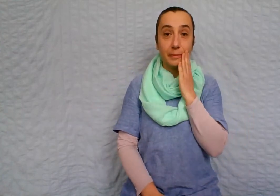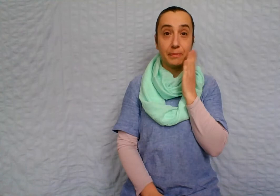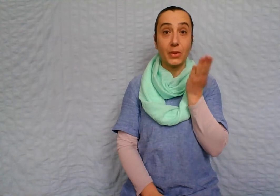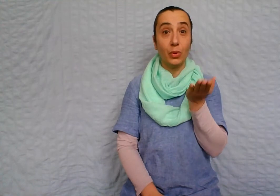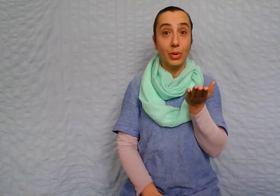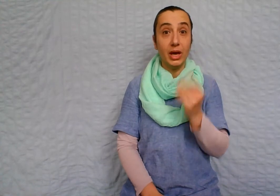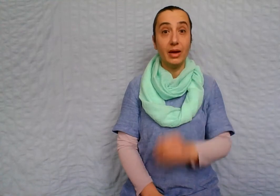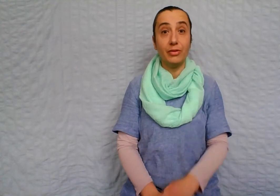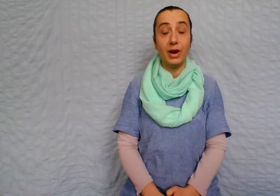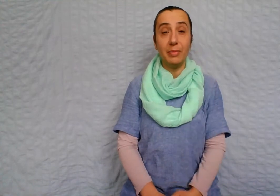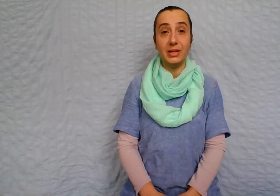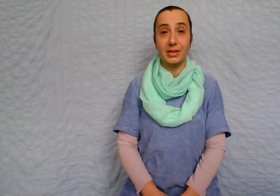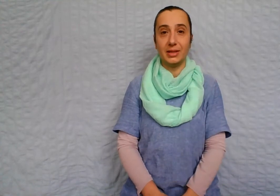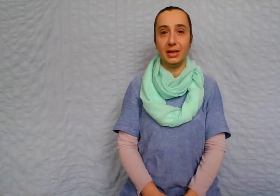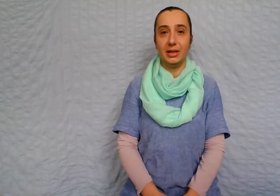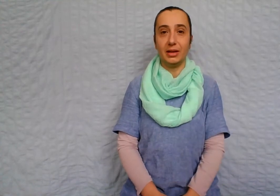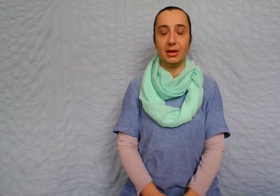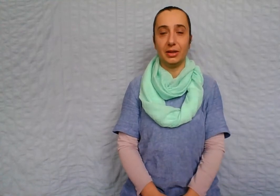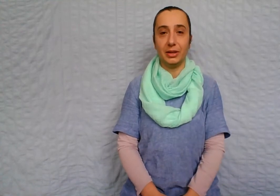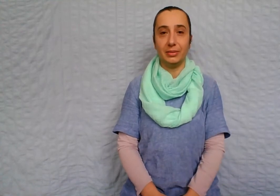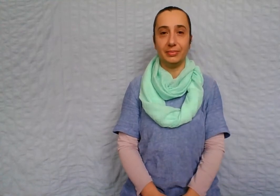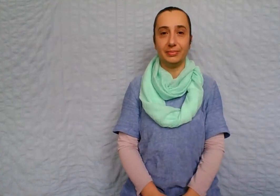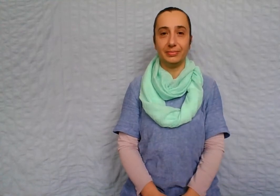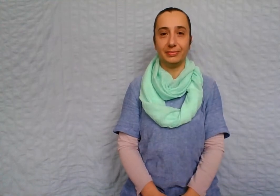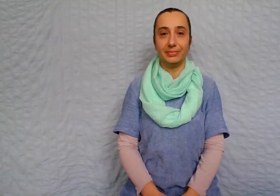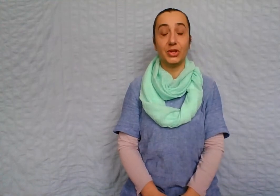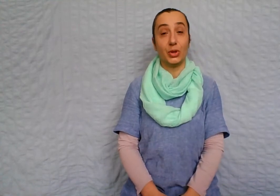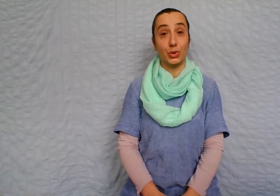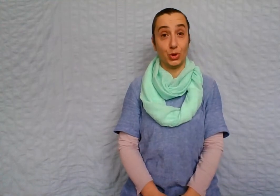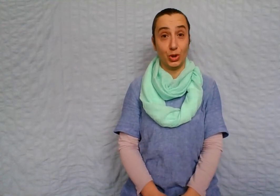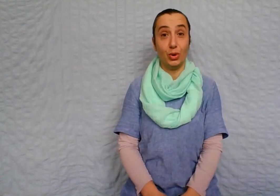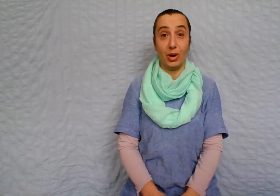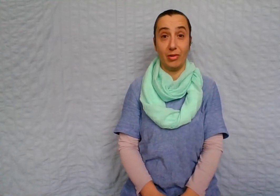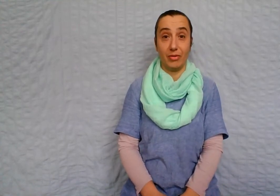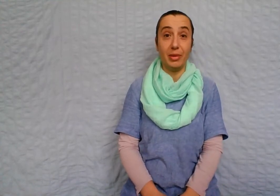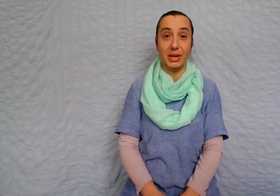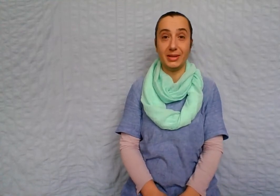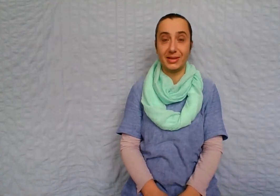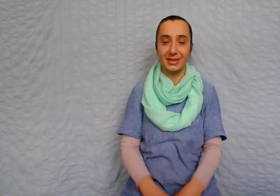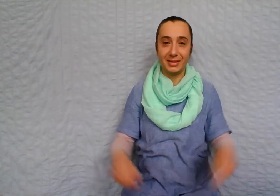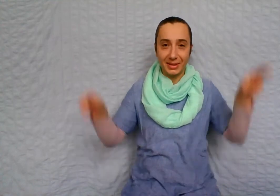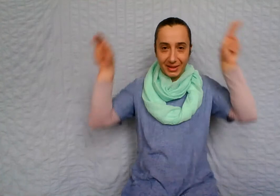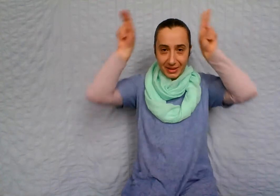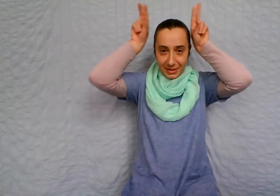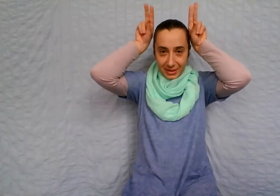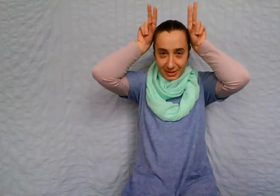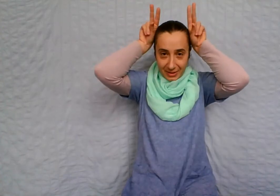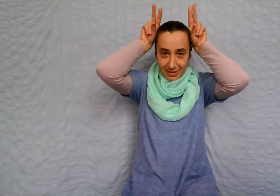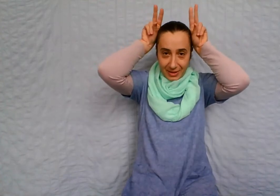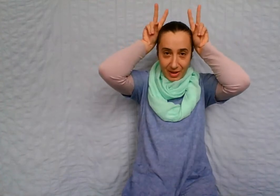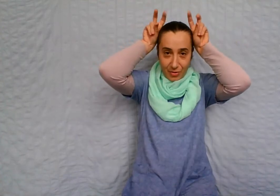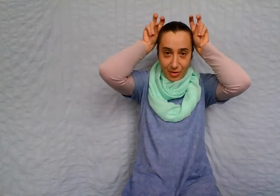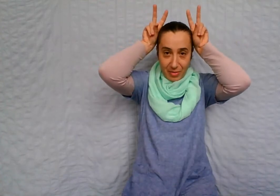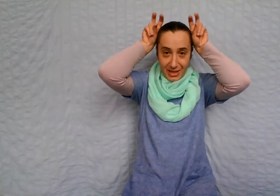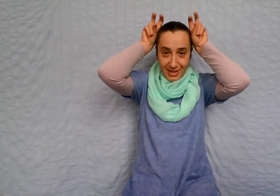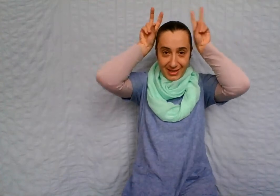We have rabbits in the garden. So to show our rabbits. Rabbits.